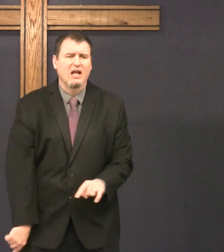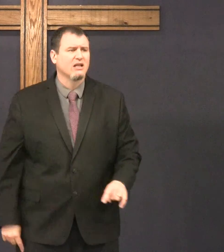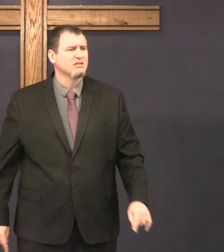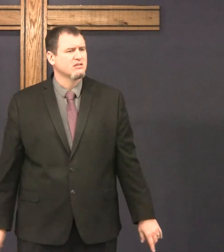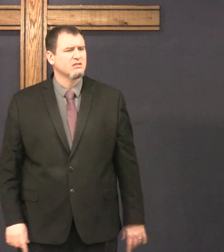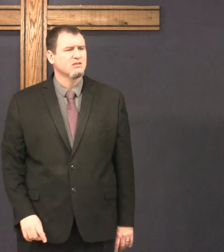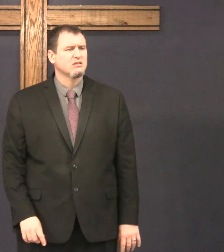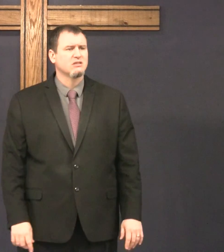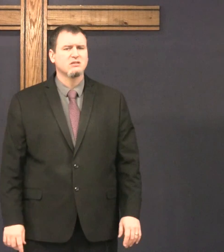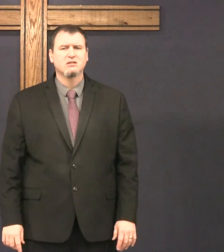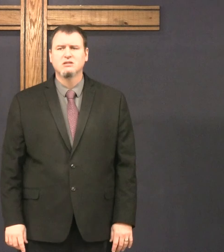when I feel like I can't.